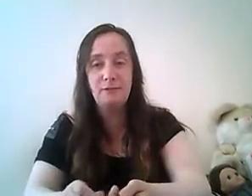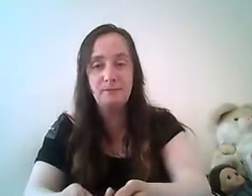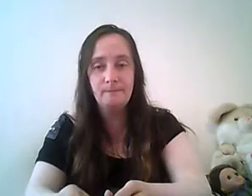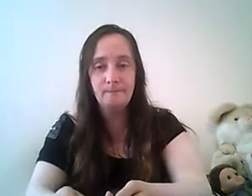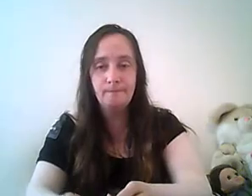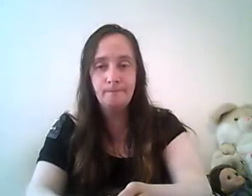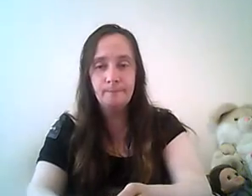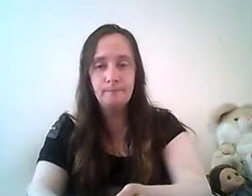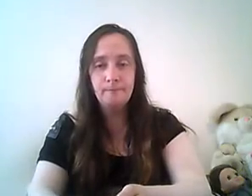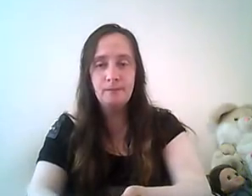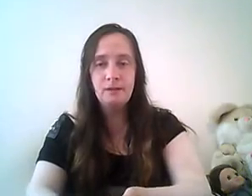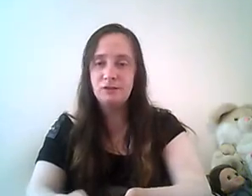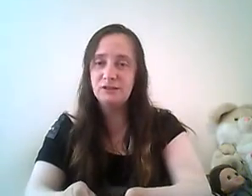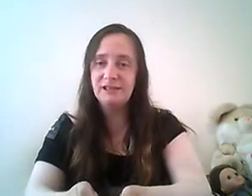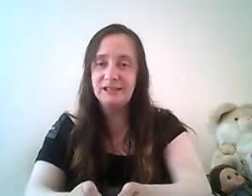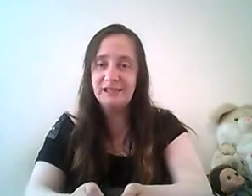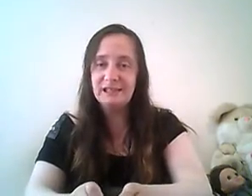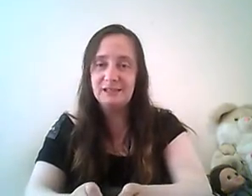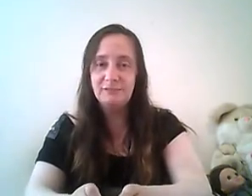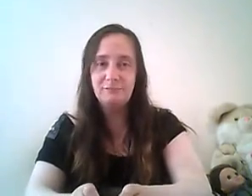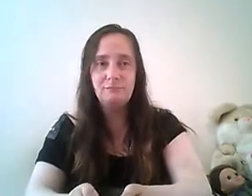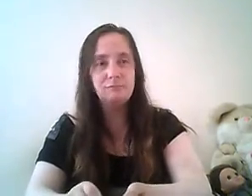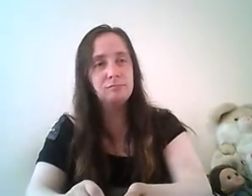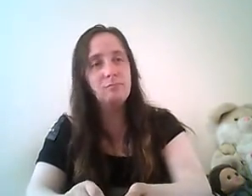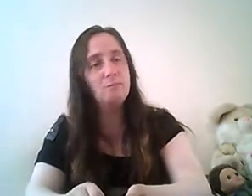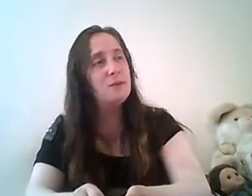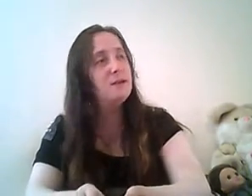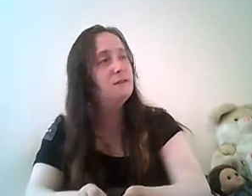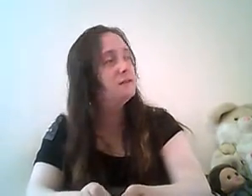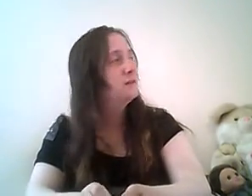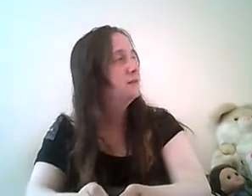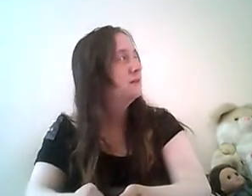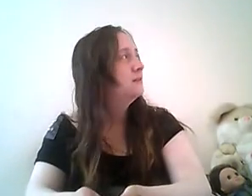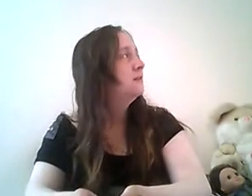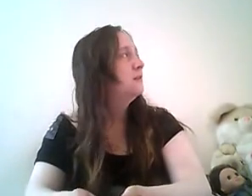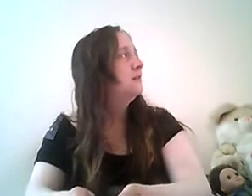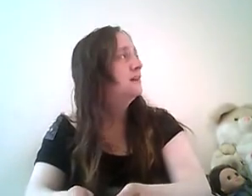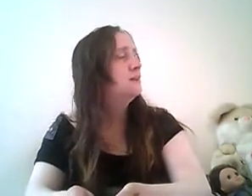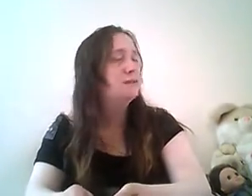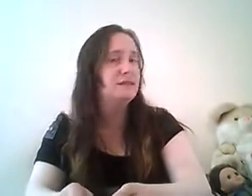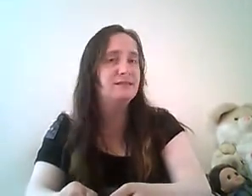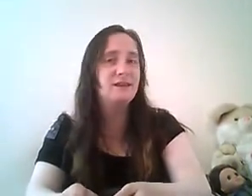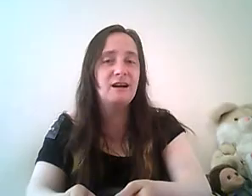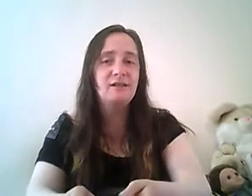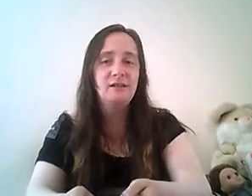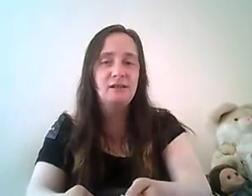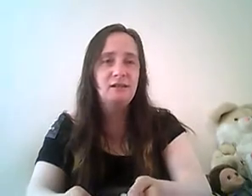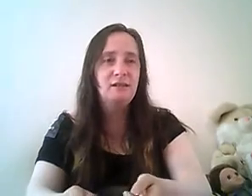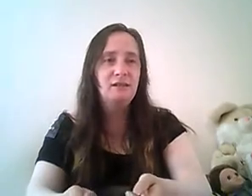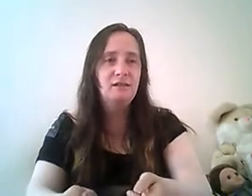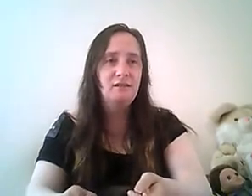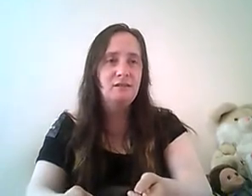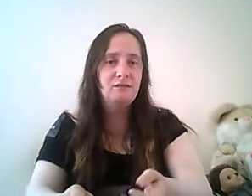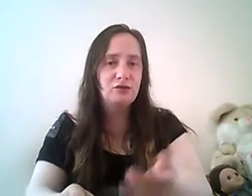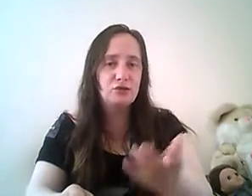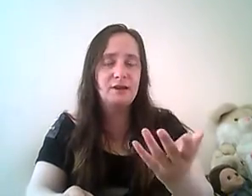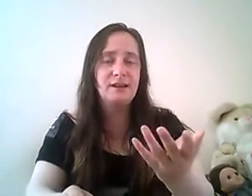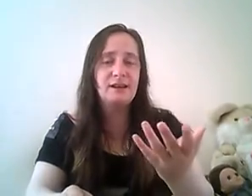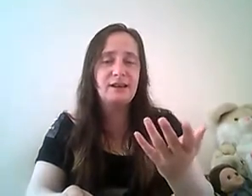so yeah and i think it was like stan trying to get